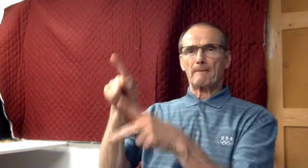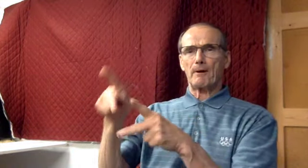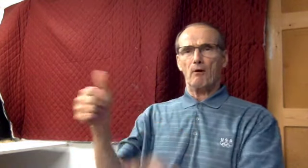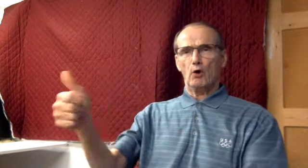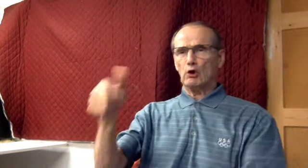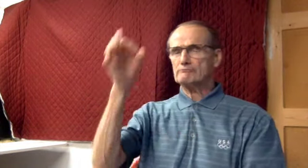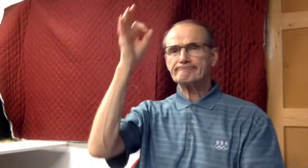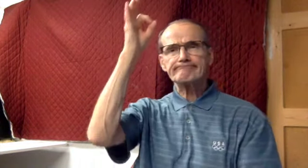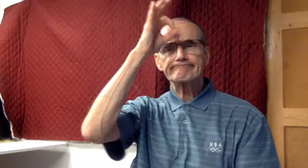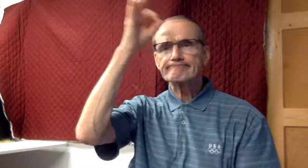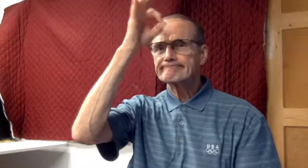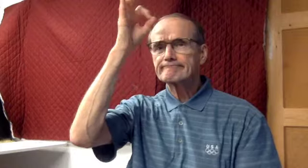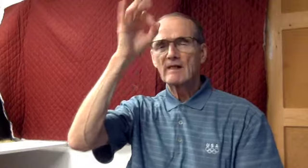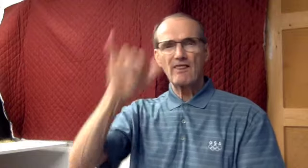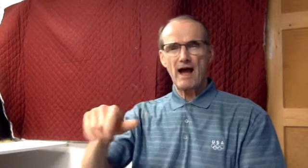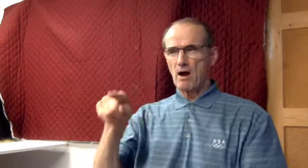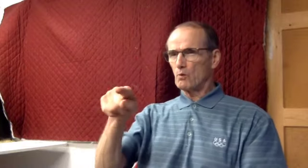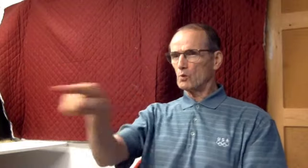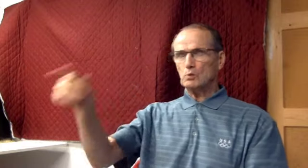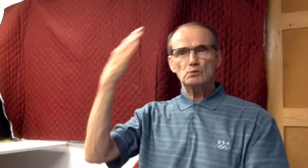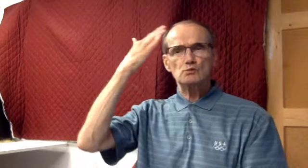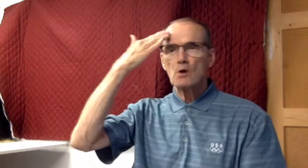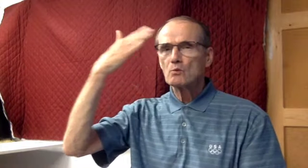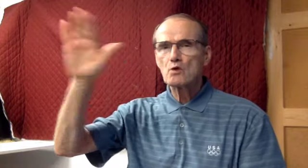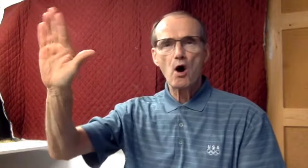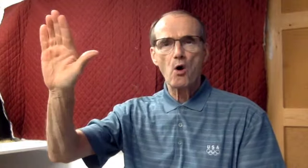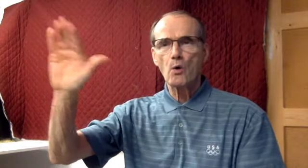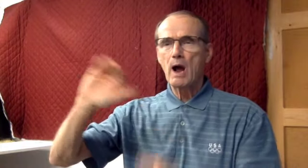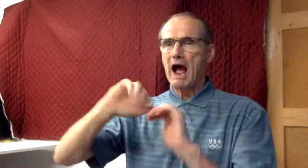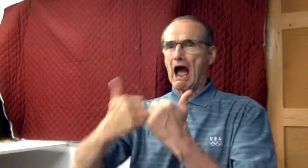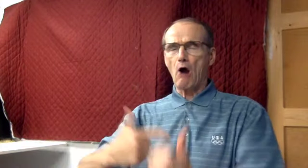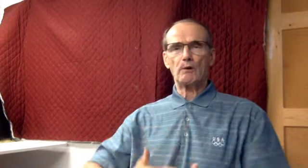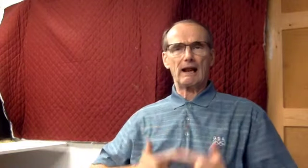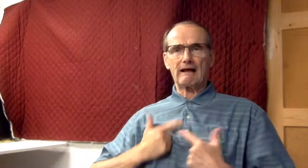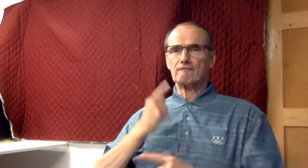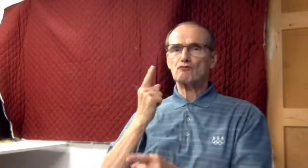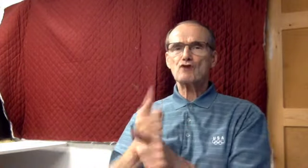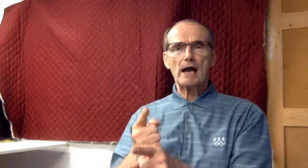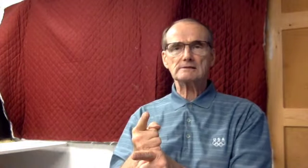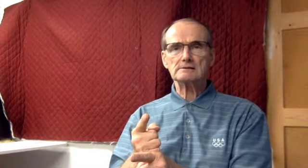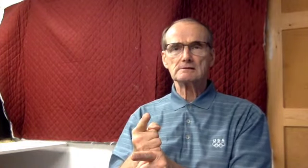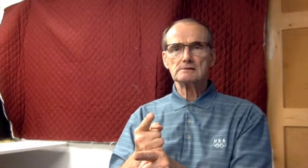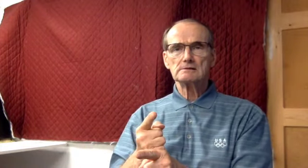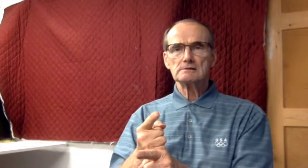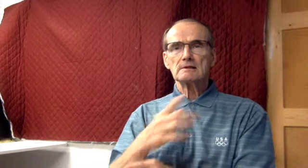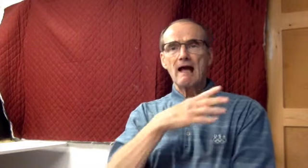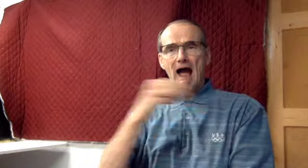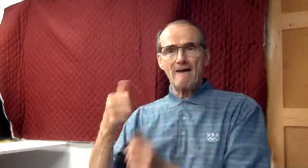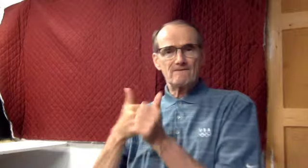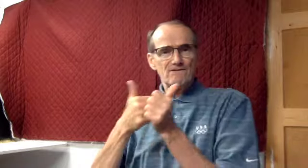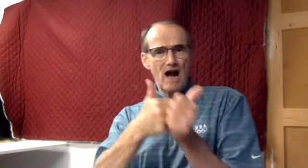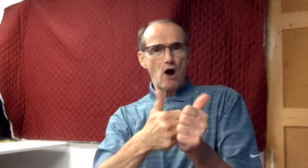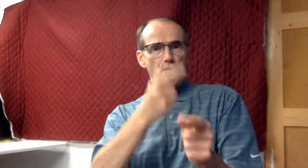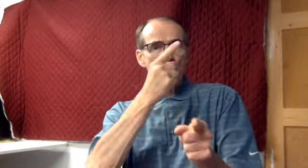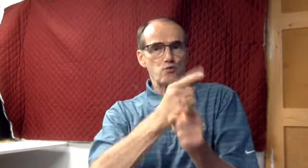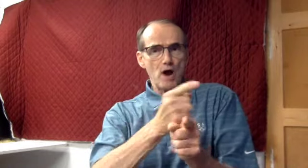Forsake foolishness, that you may live. Advance in the way of